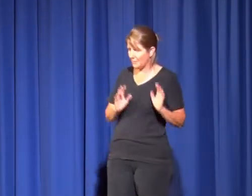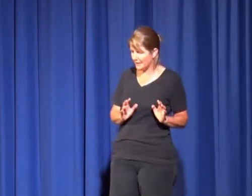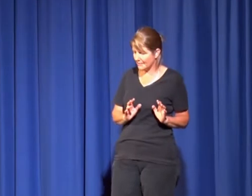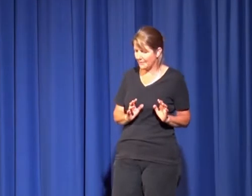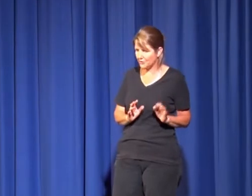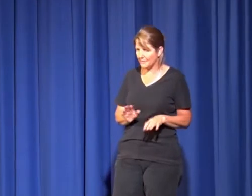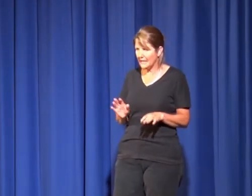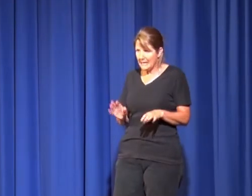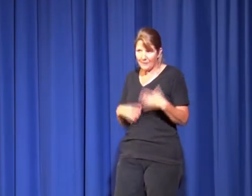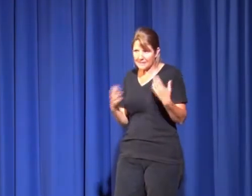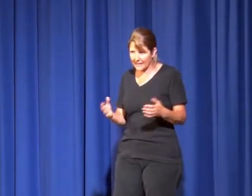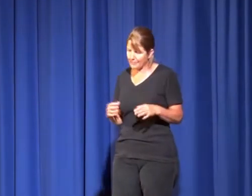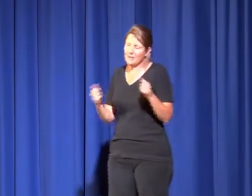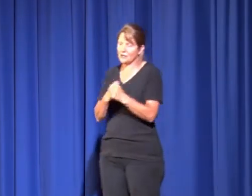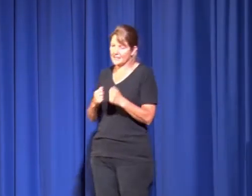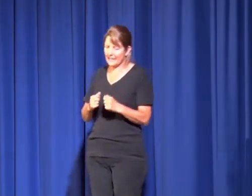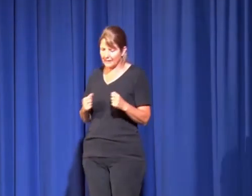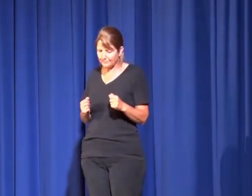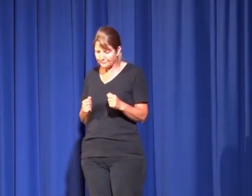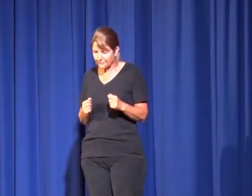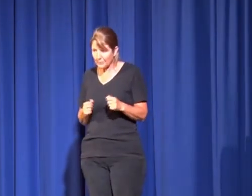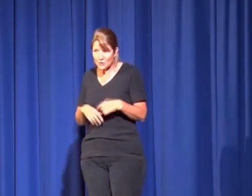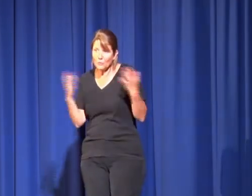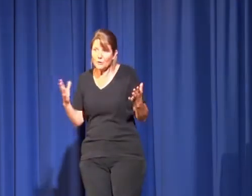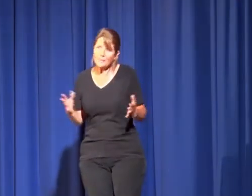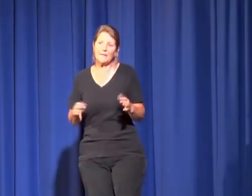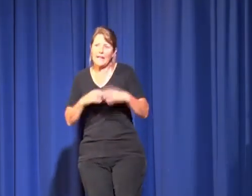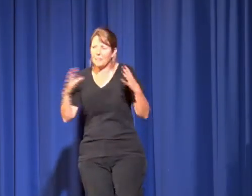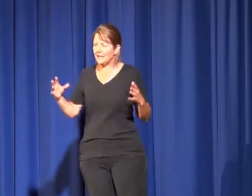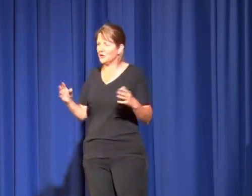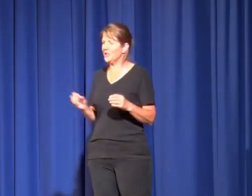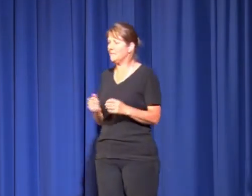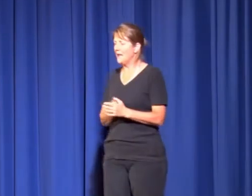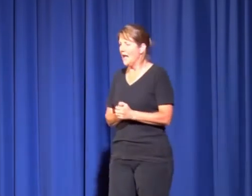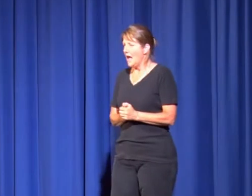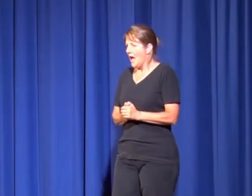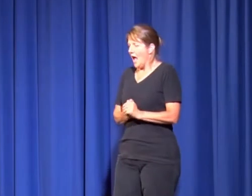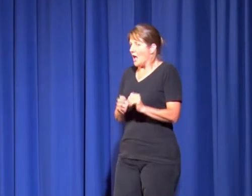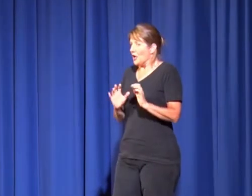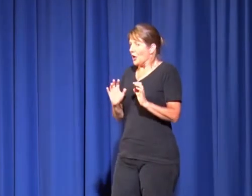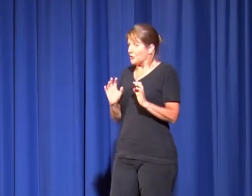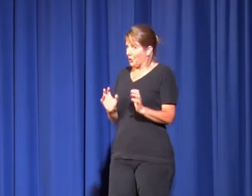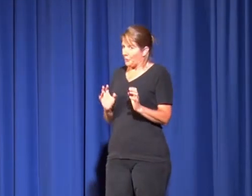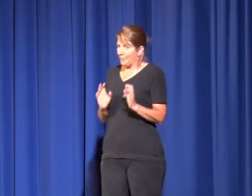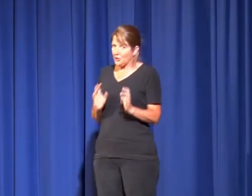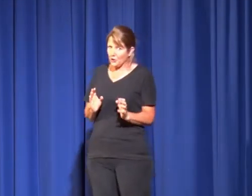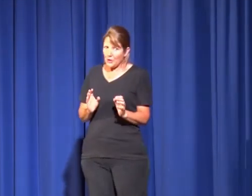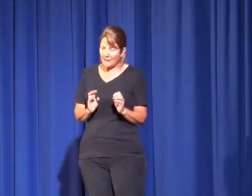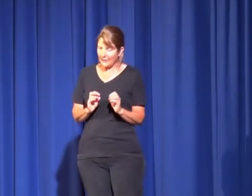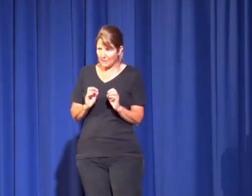then we went into my bedroom and they sat up in my dressing gown and told me all about their epic journey. So, but we knew that there